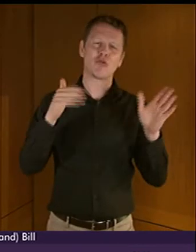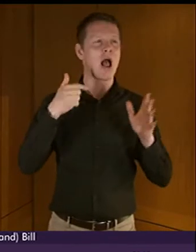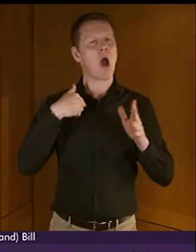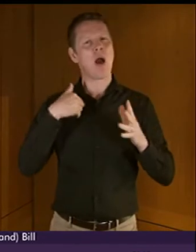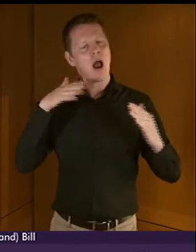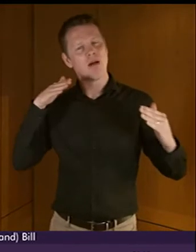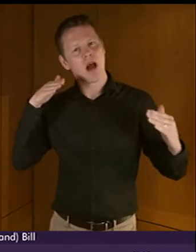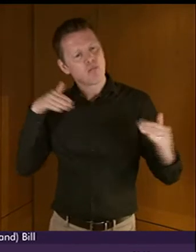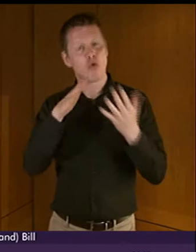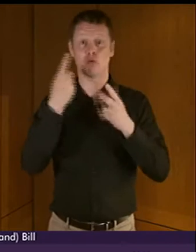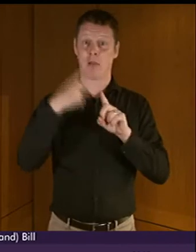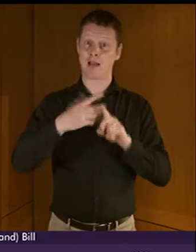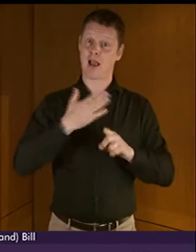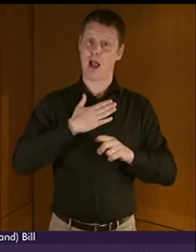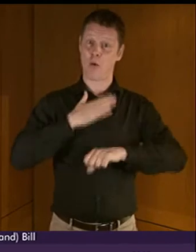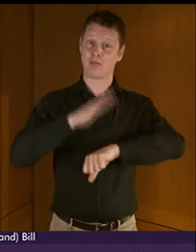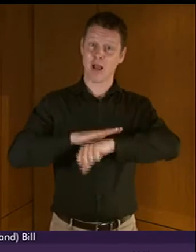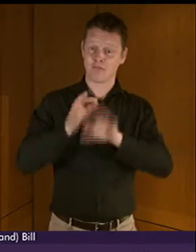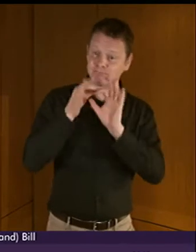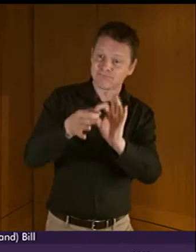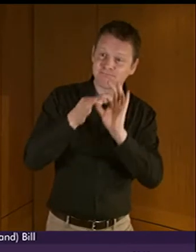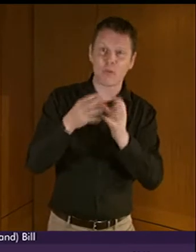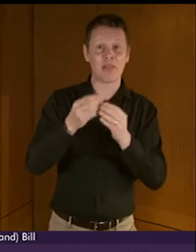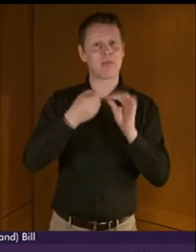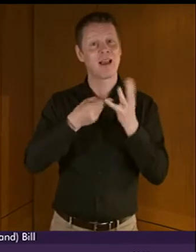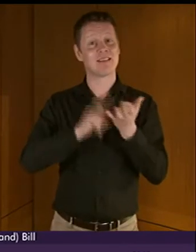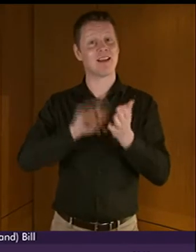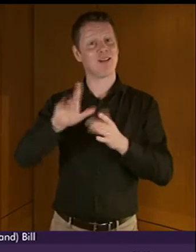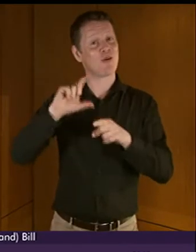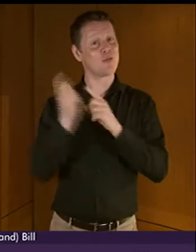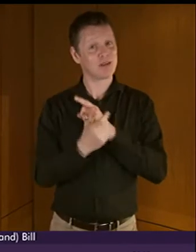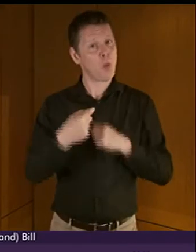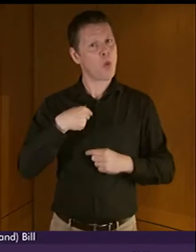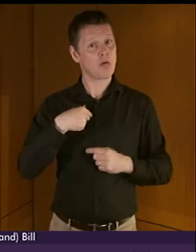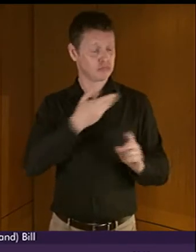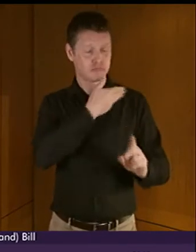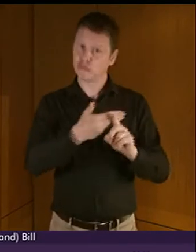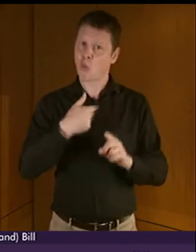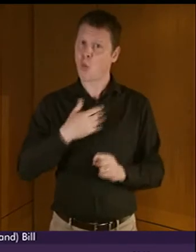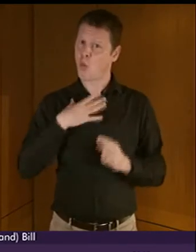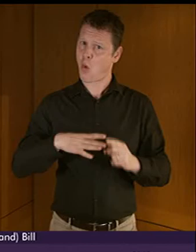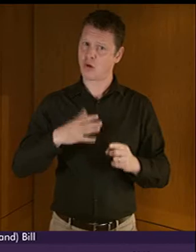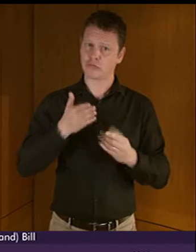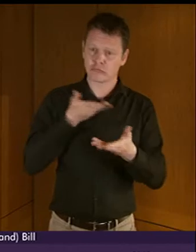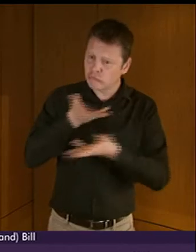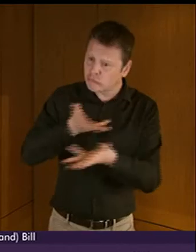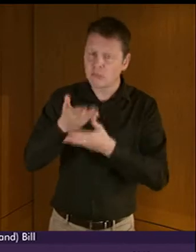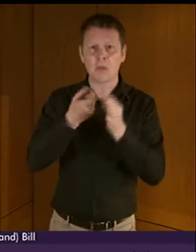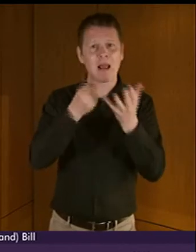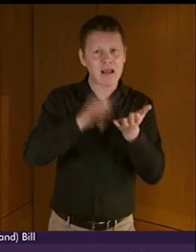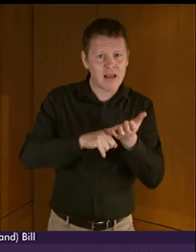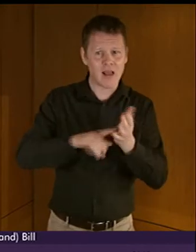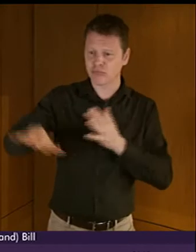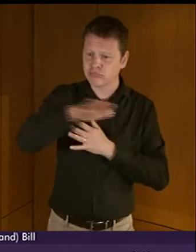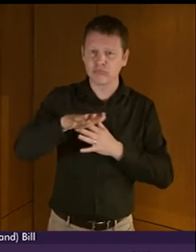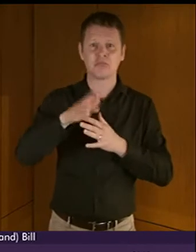engagement with the BSL community. Throughout our scrutiny of the bill, we sought to engage directly with BSL users and the wider deaf and deafblind community.